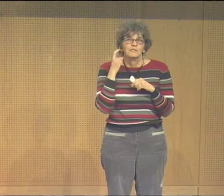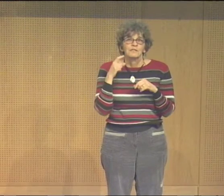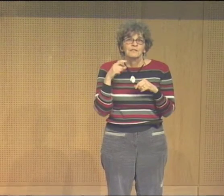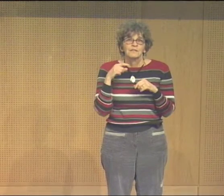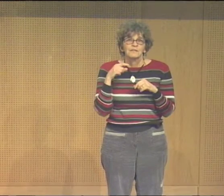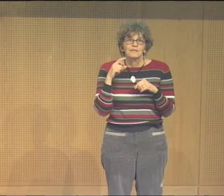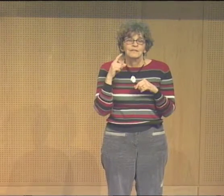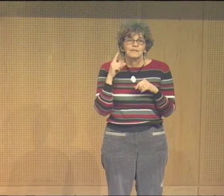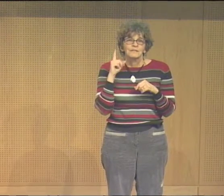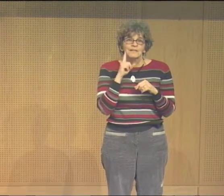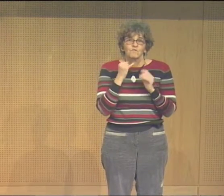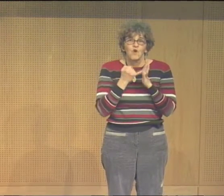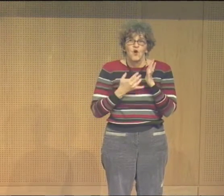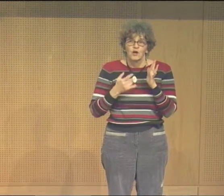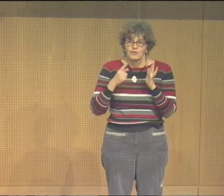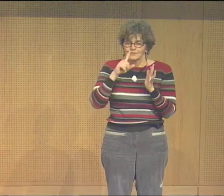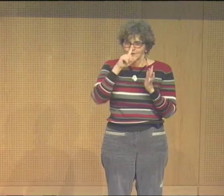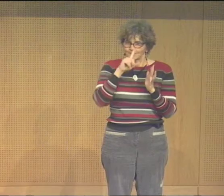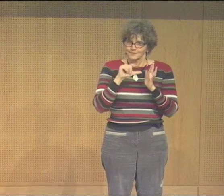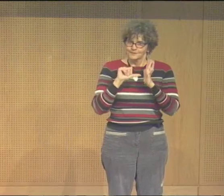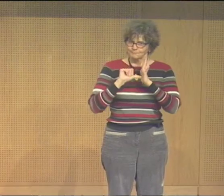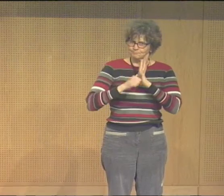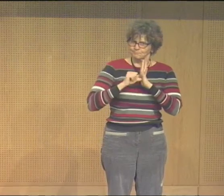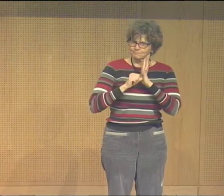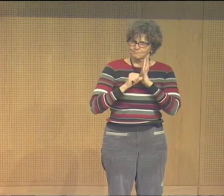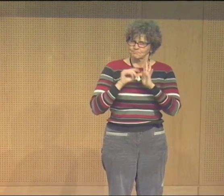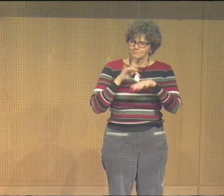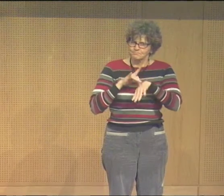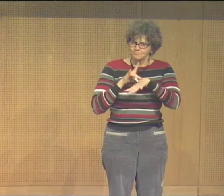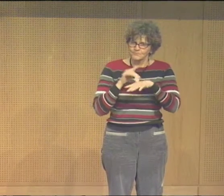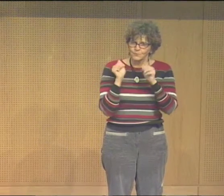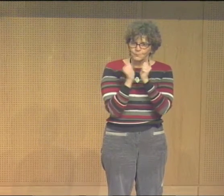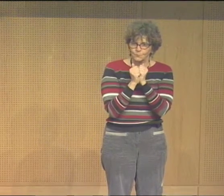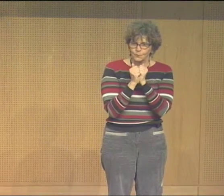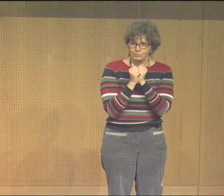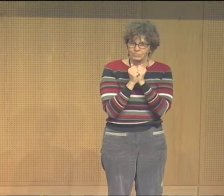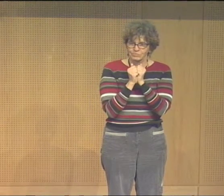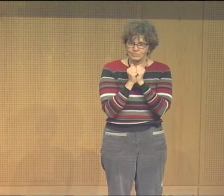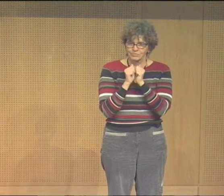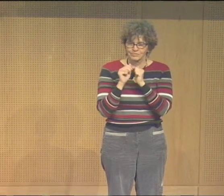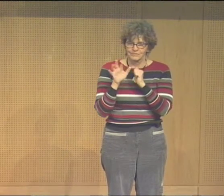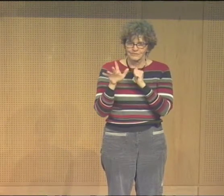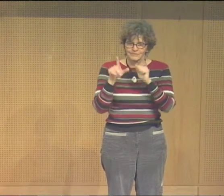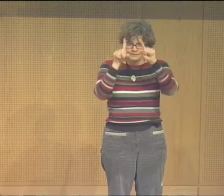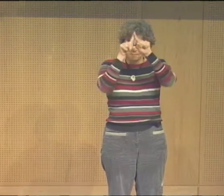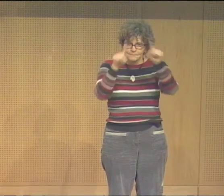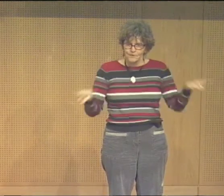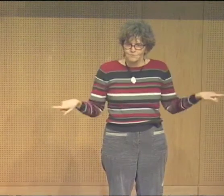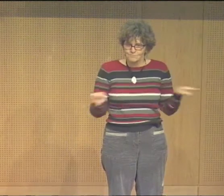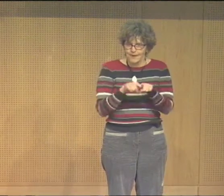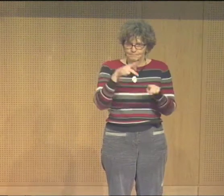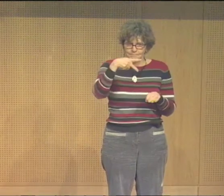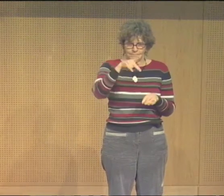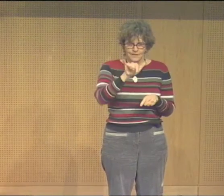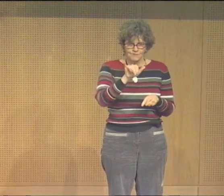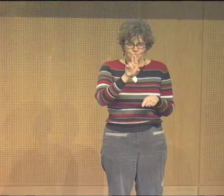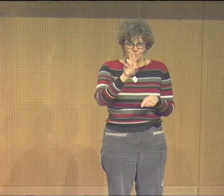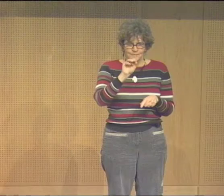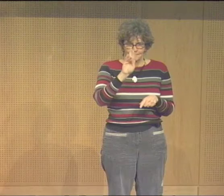which is very important in their culture. But I really wanted to emphasize in Deaf art the idea